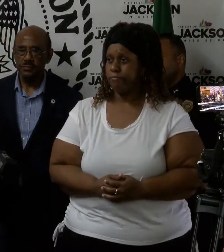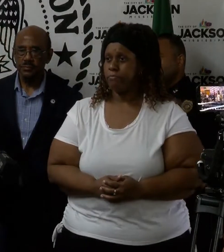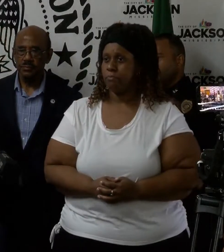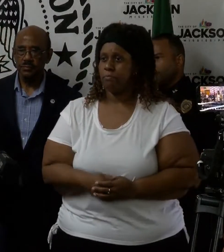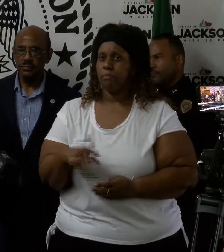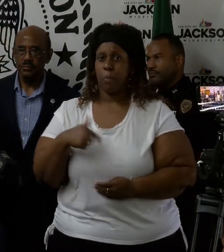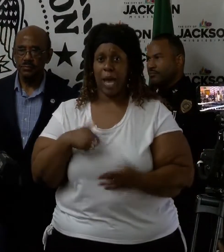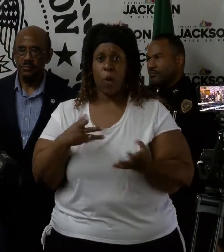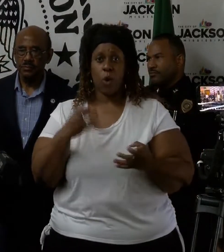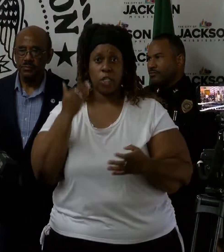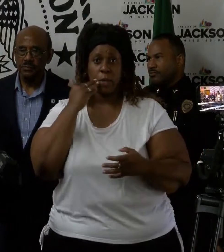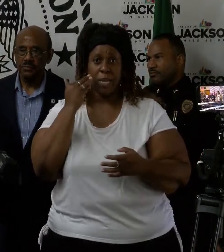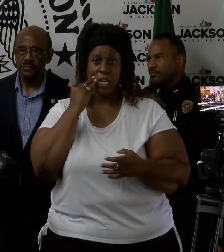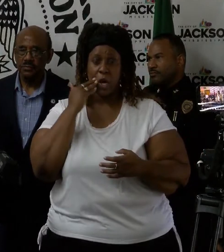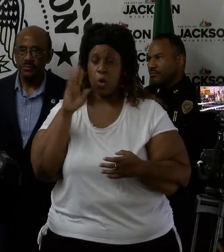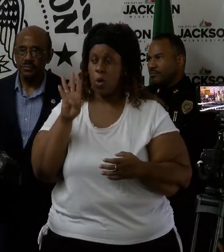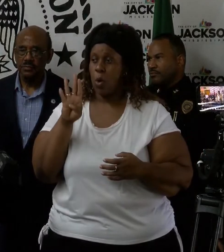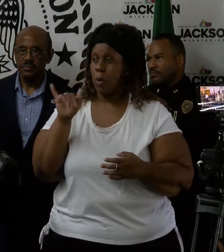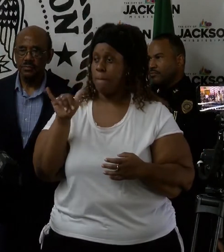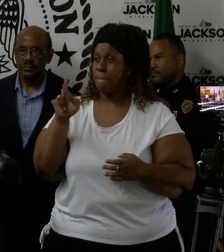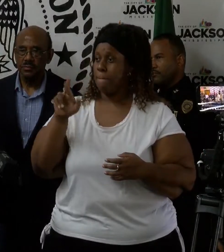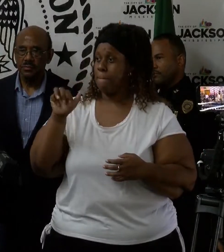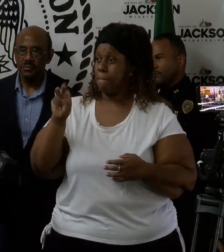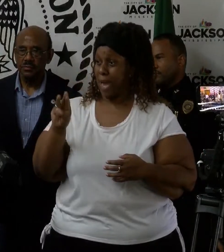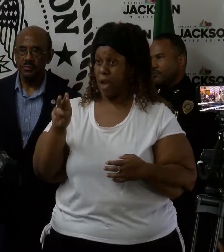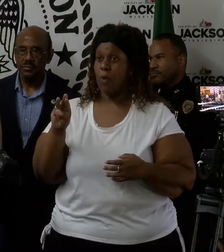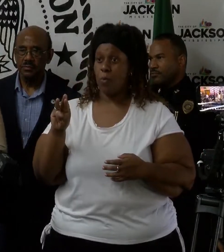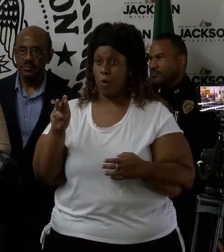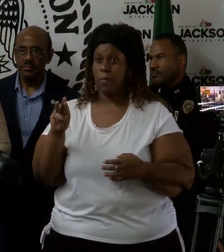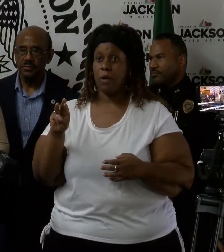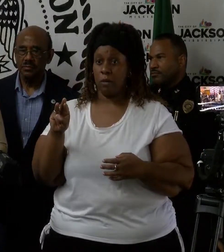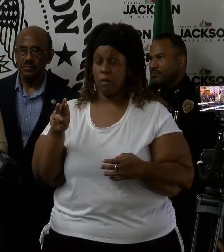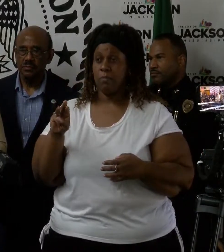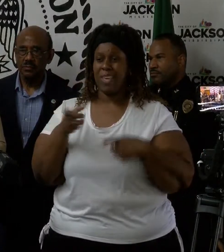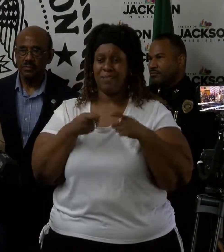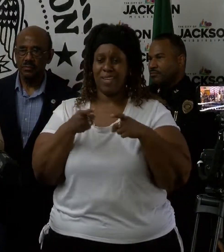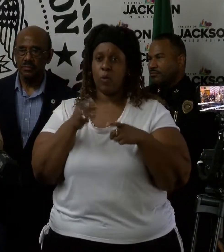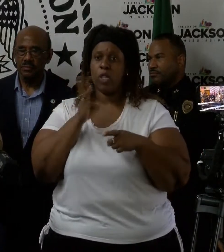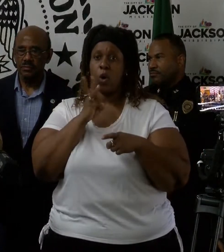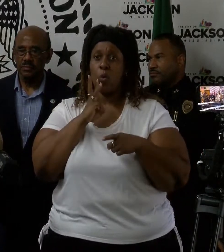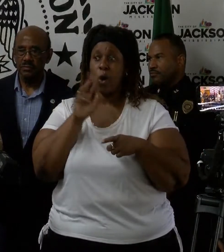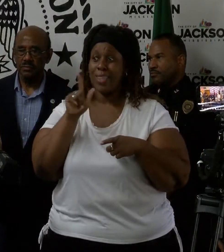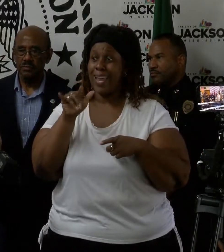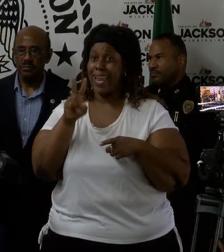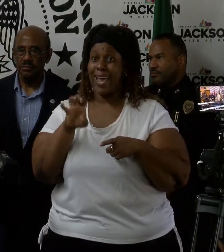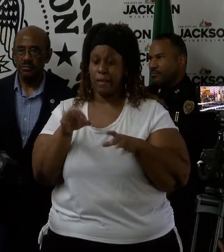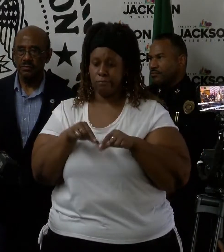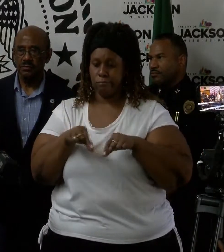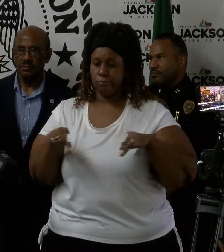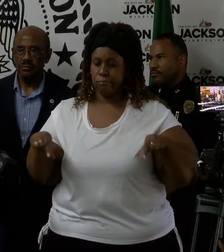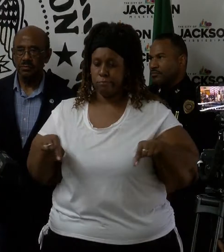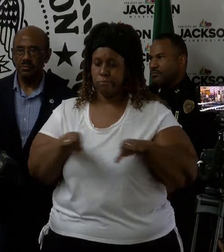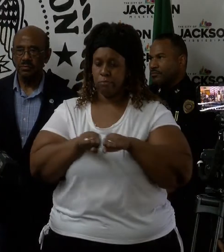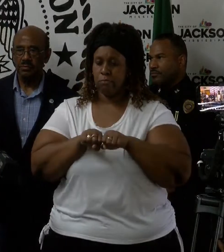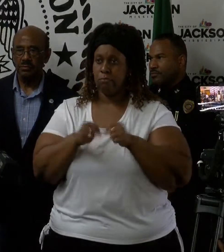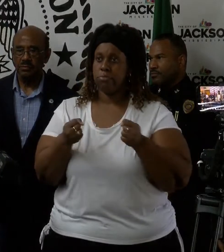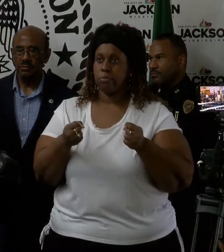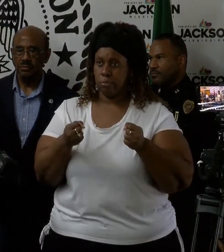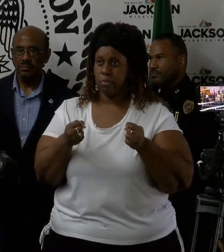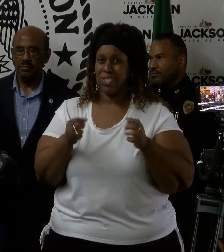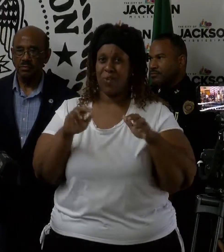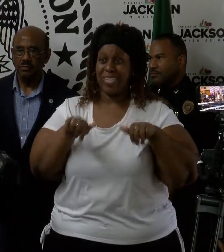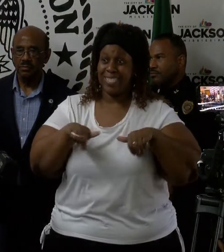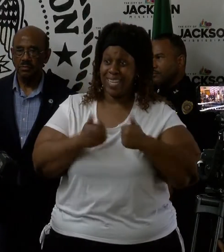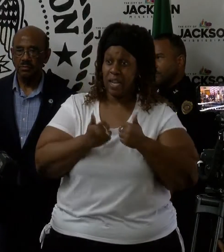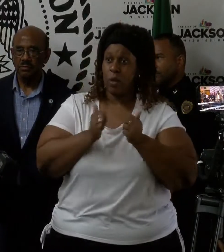be known that Byram is dealing with a water line break, which has challenged some areas of Byram with